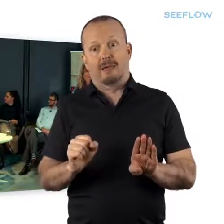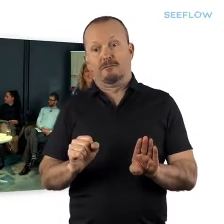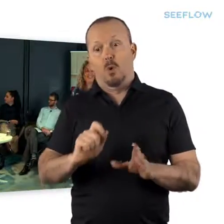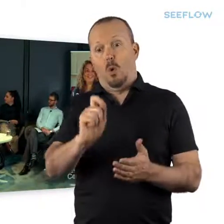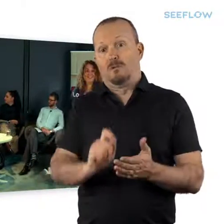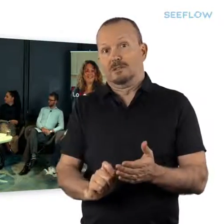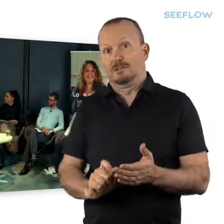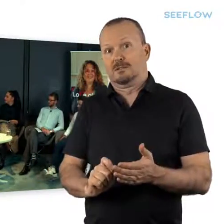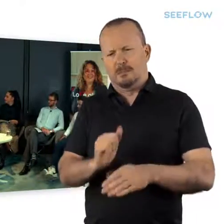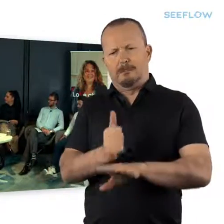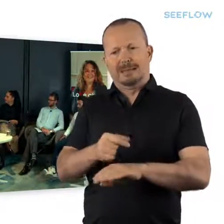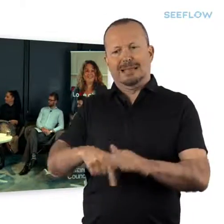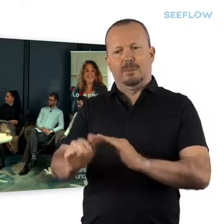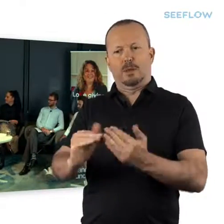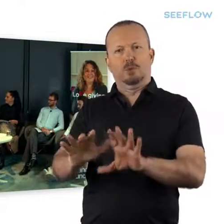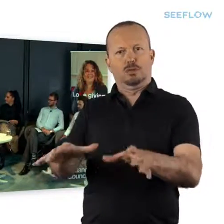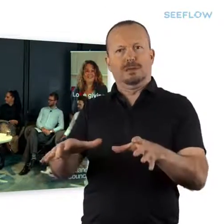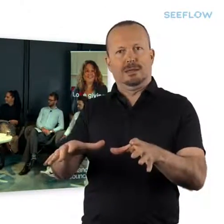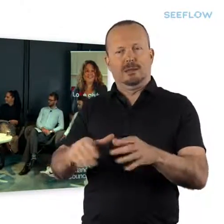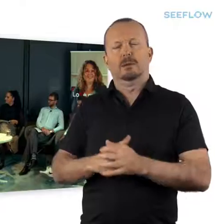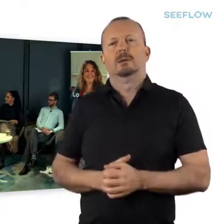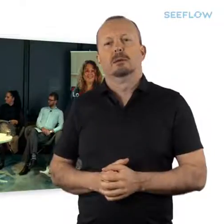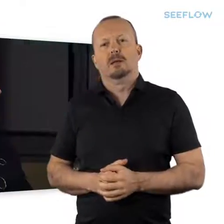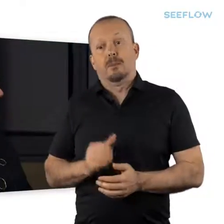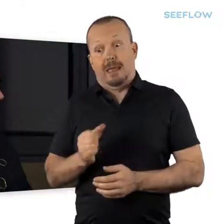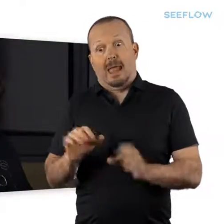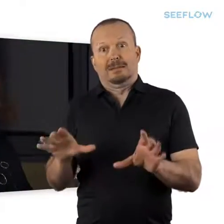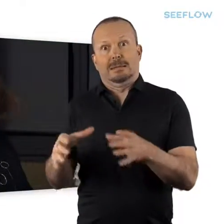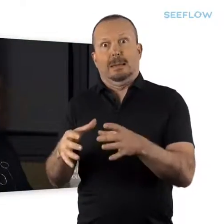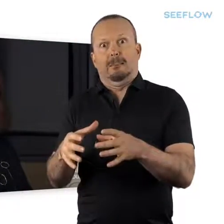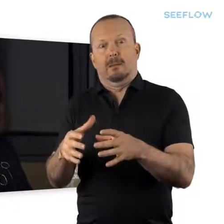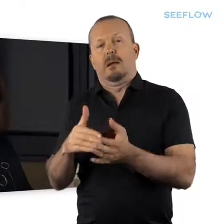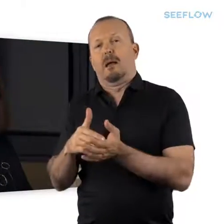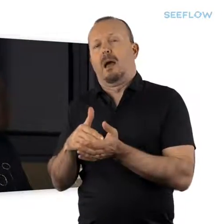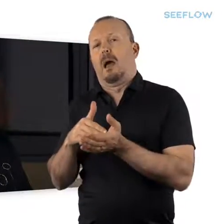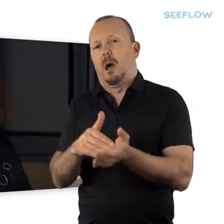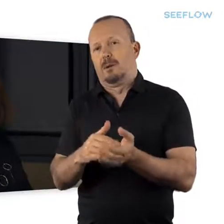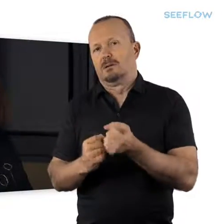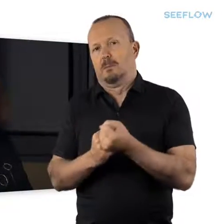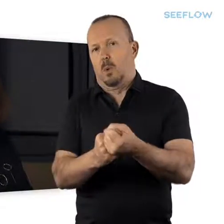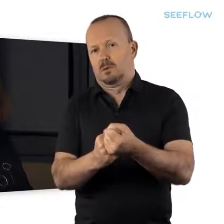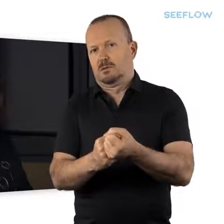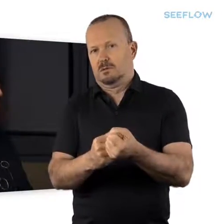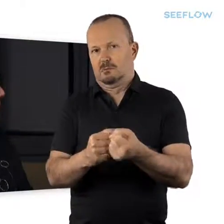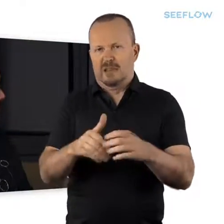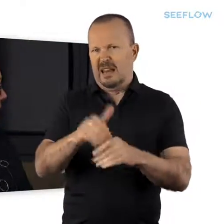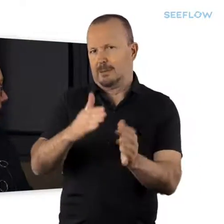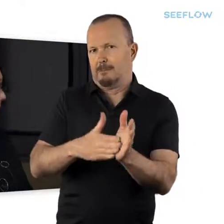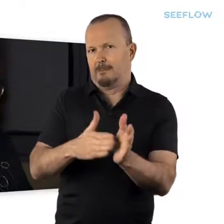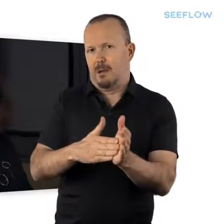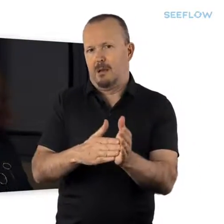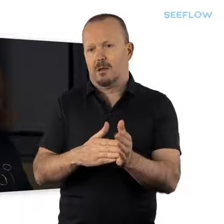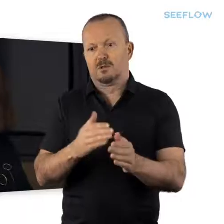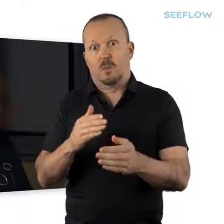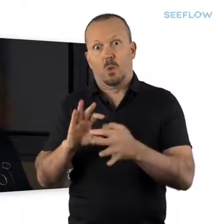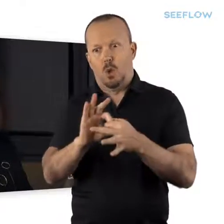office, which will be based in their local community. And they have a dedicated team that actually helps support them as well.